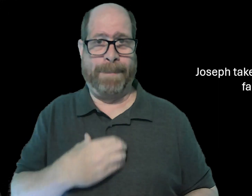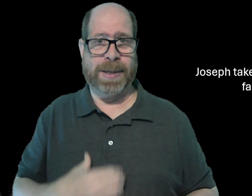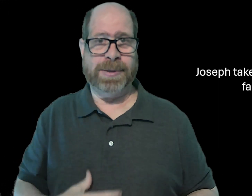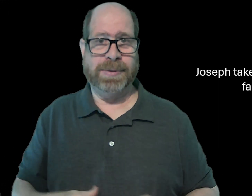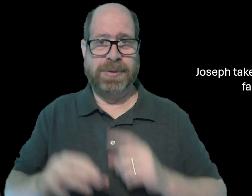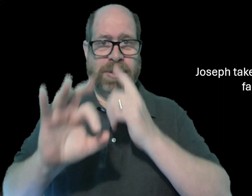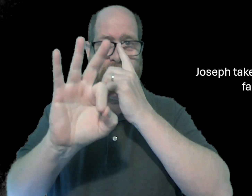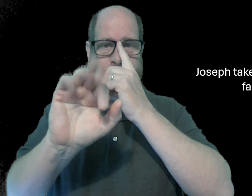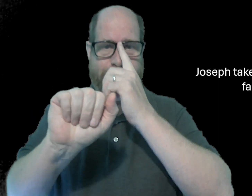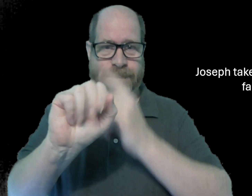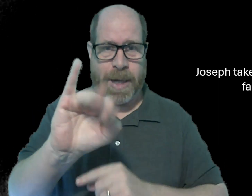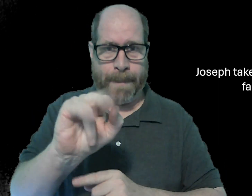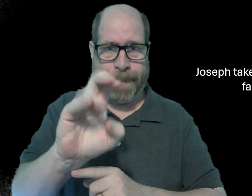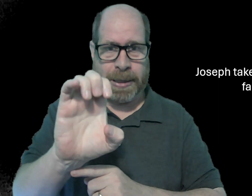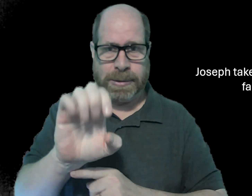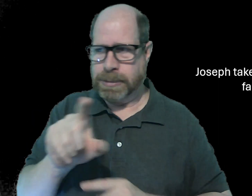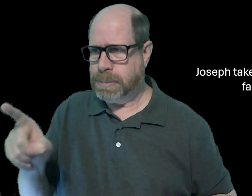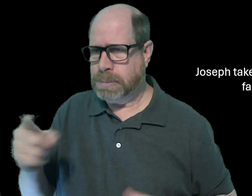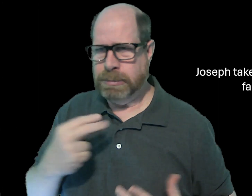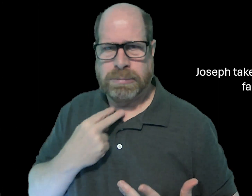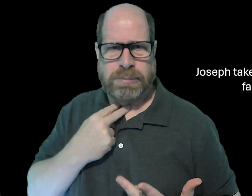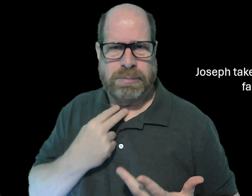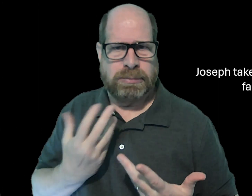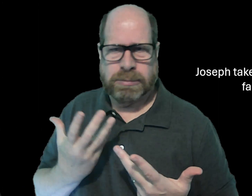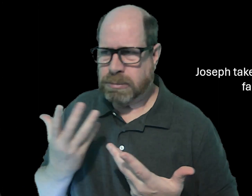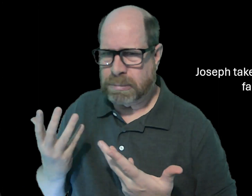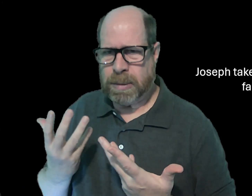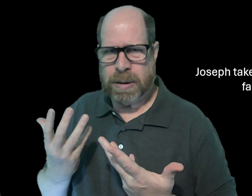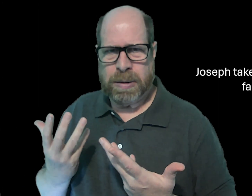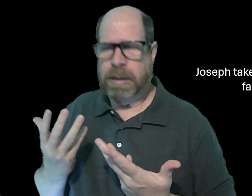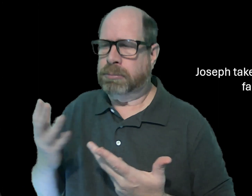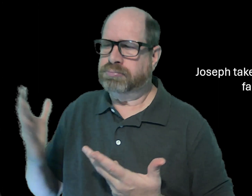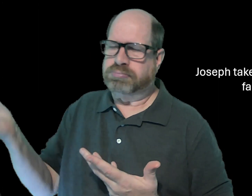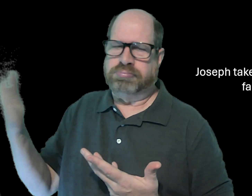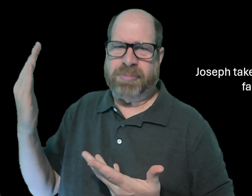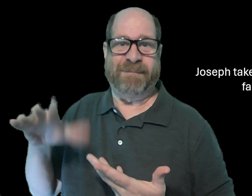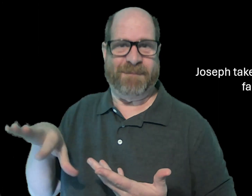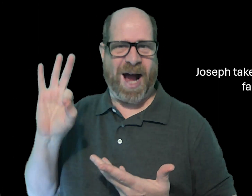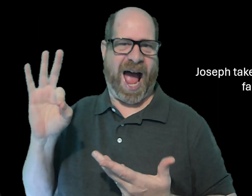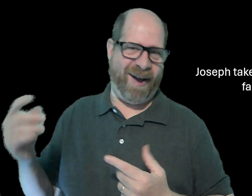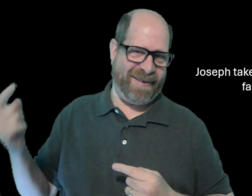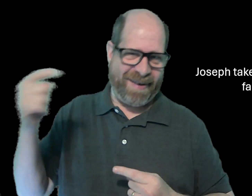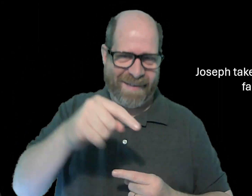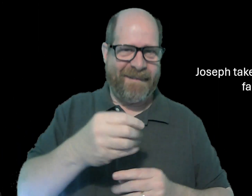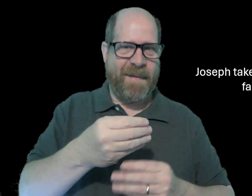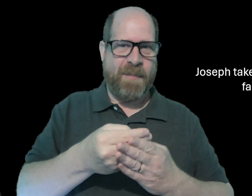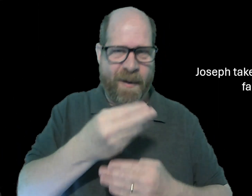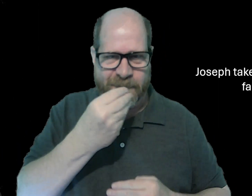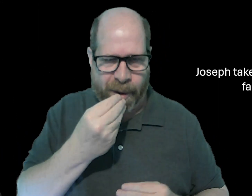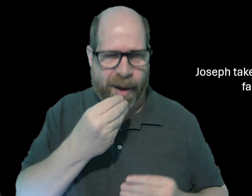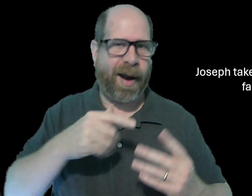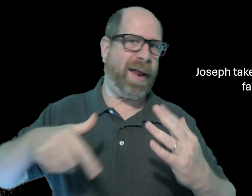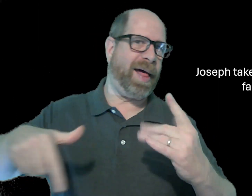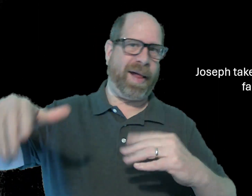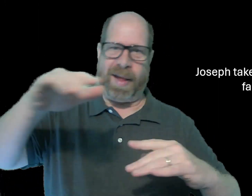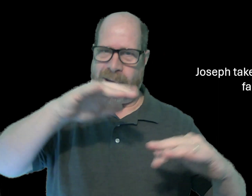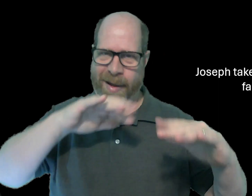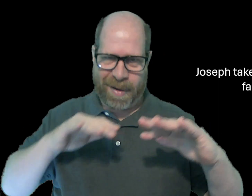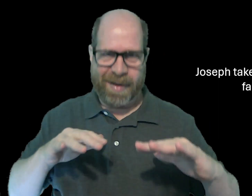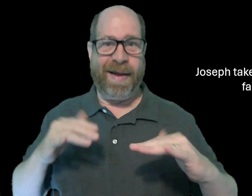While the famine was happening, his family was stuck. They came to Egypt and found Joseph and bought